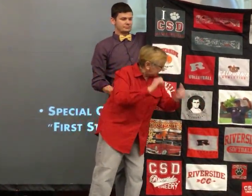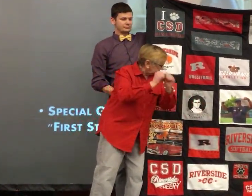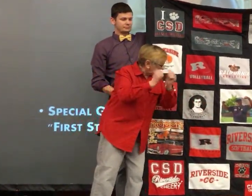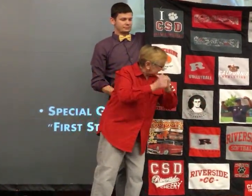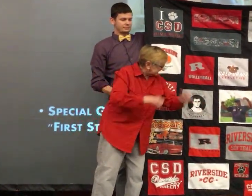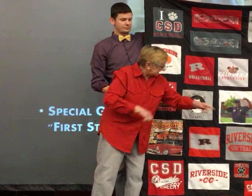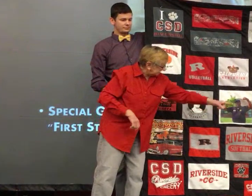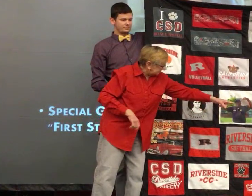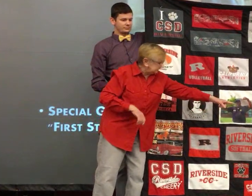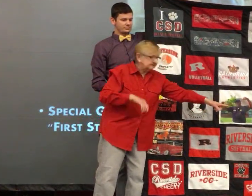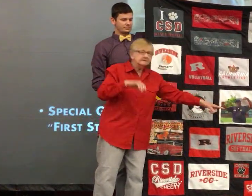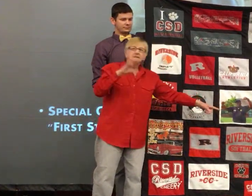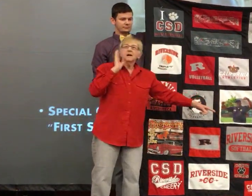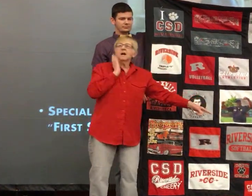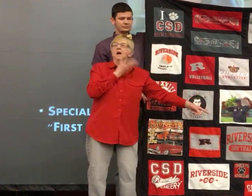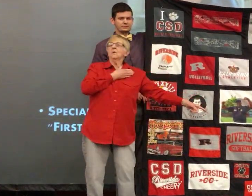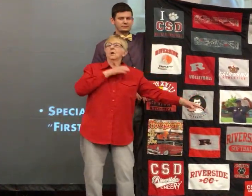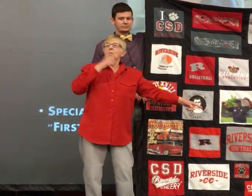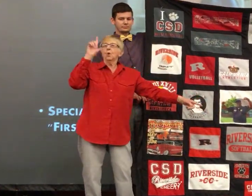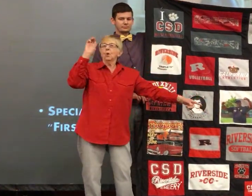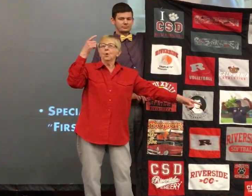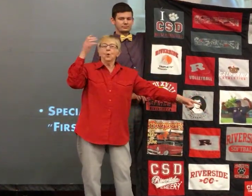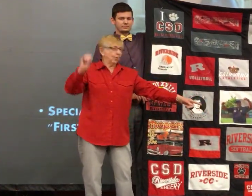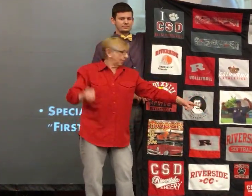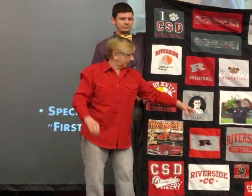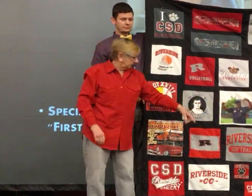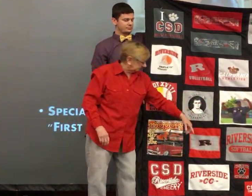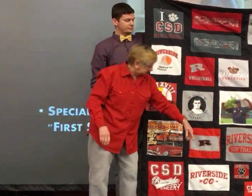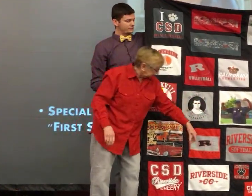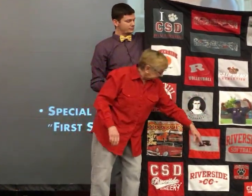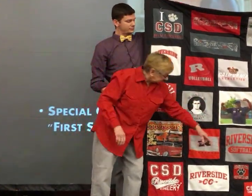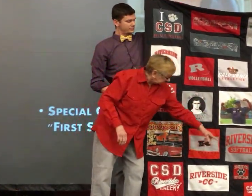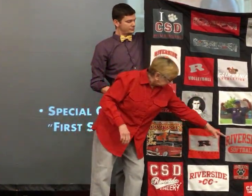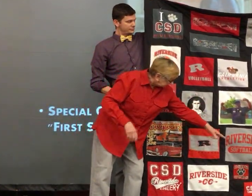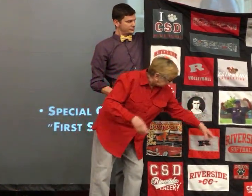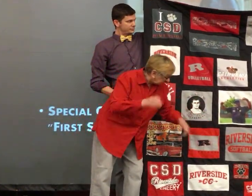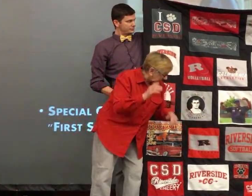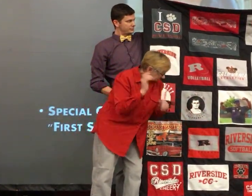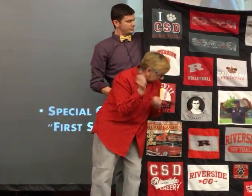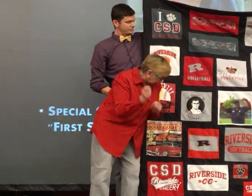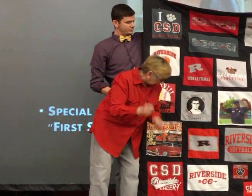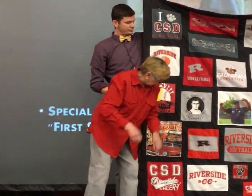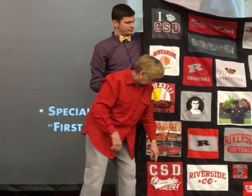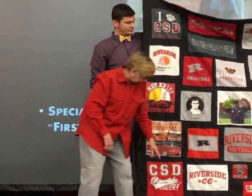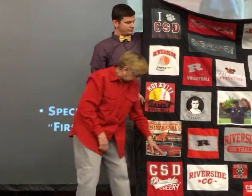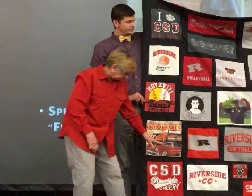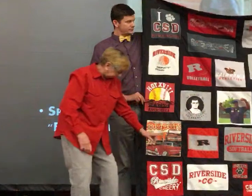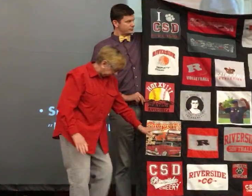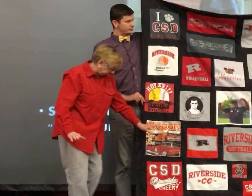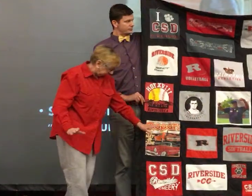track and field. We have some of the shirts with our logo.